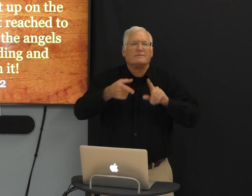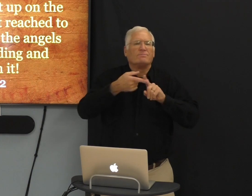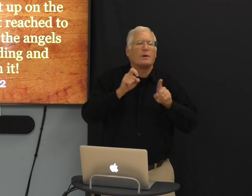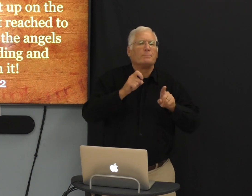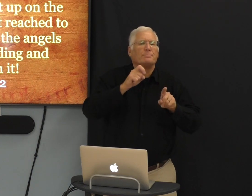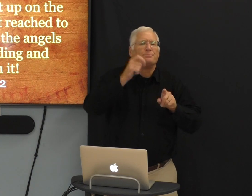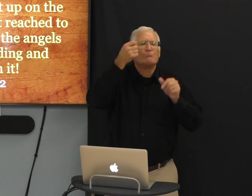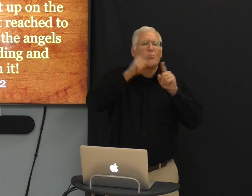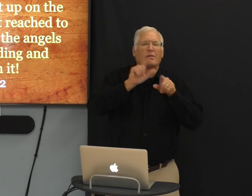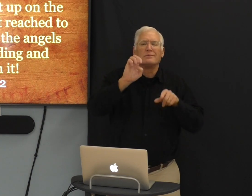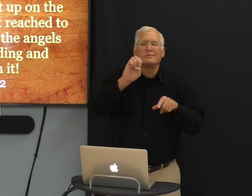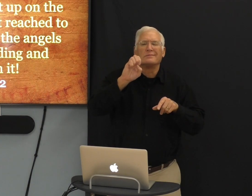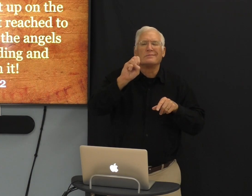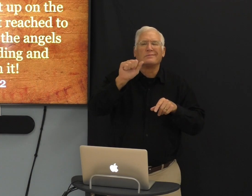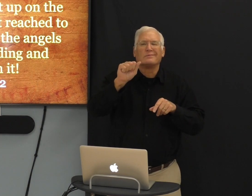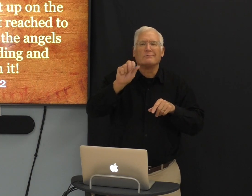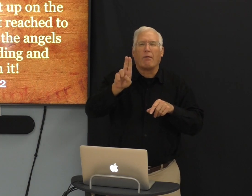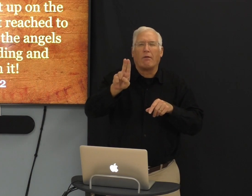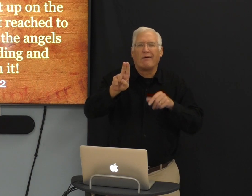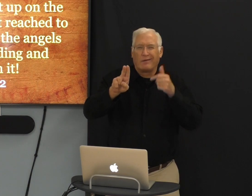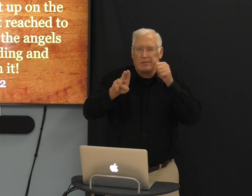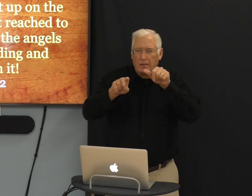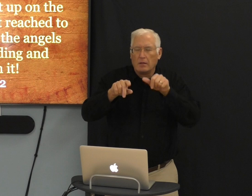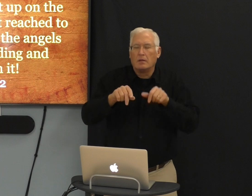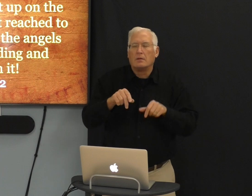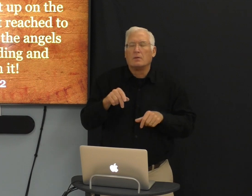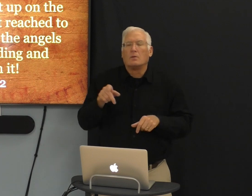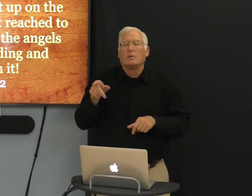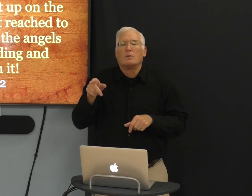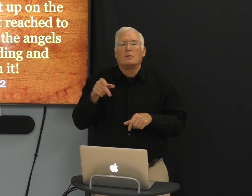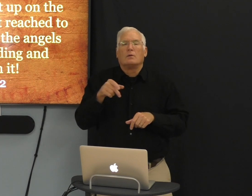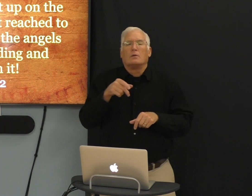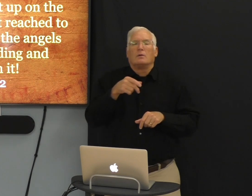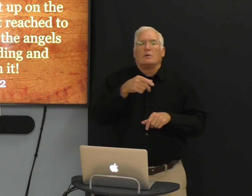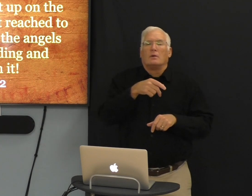Stealing the birthright or the blessing from his older brother, Esau.